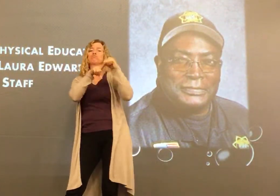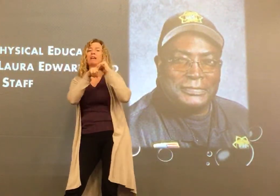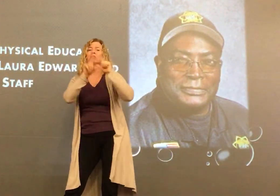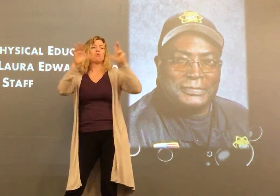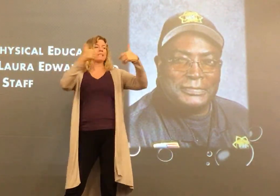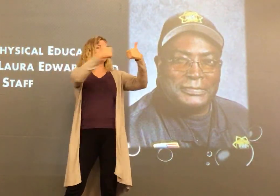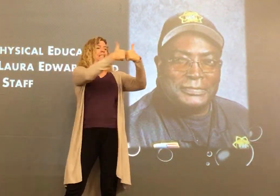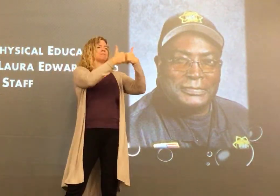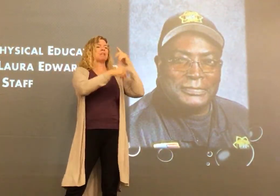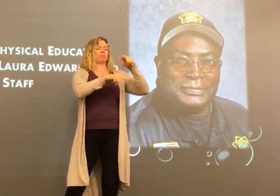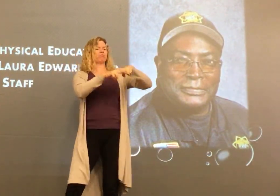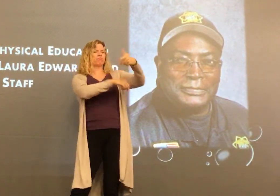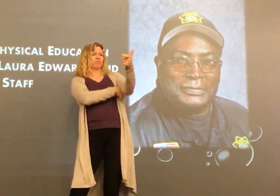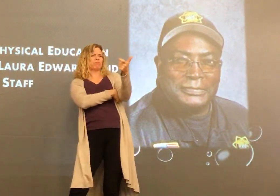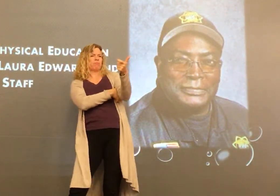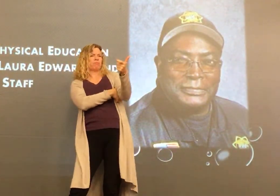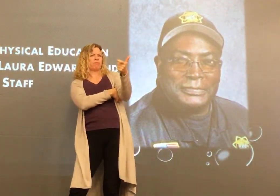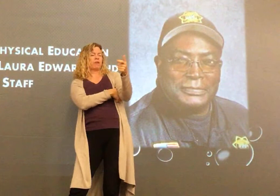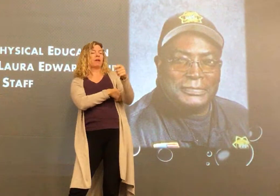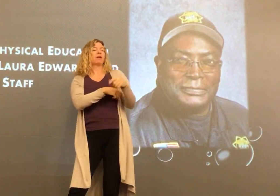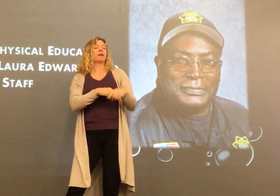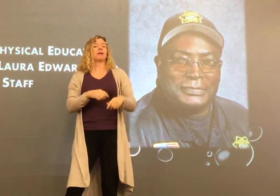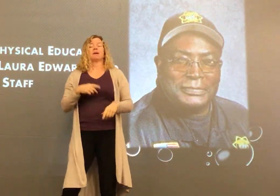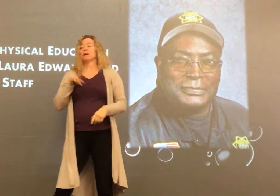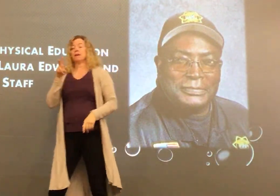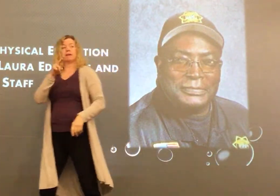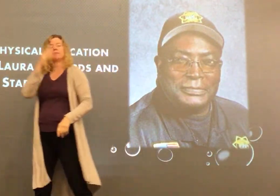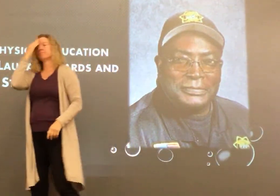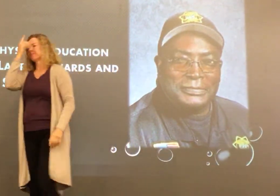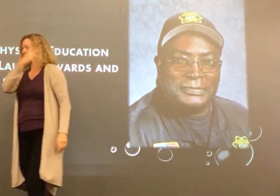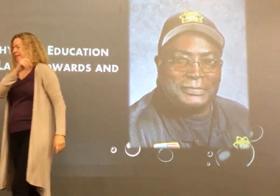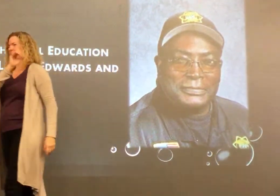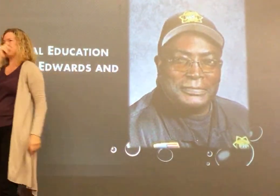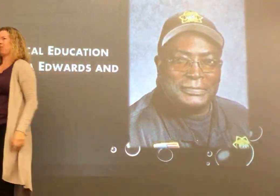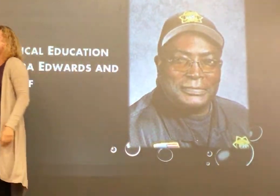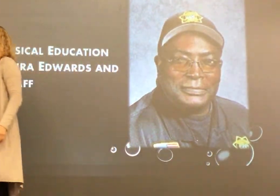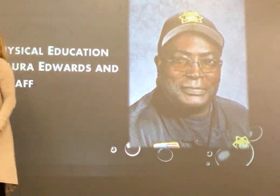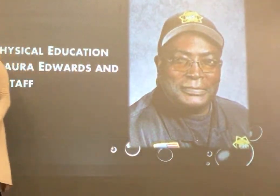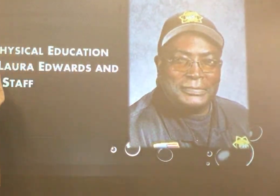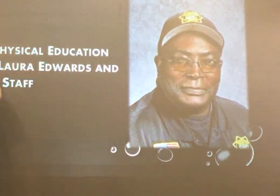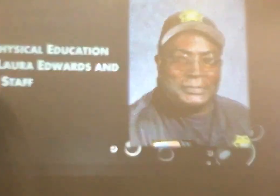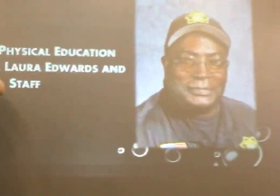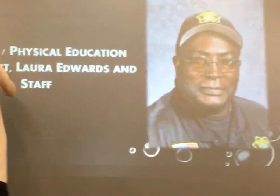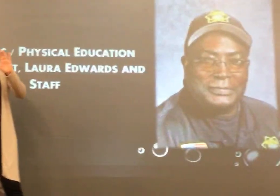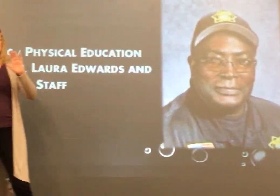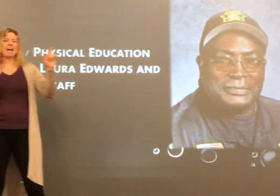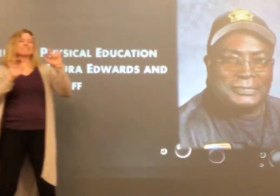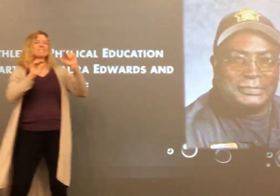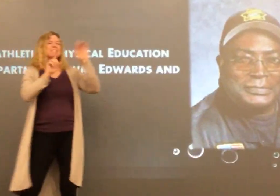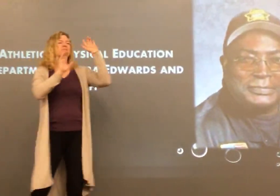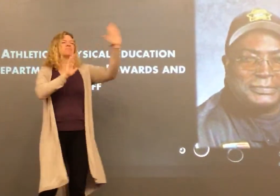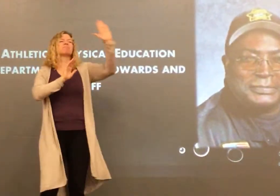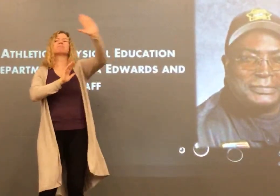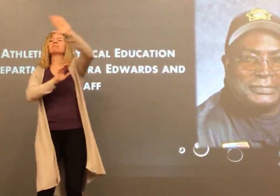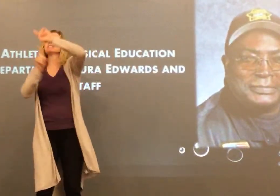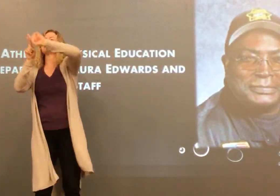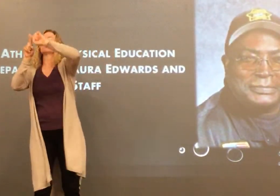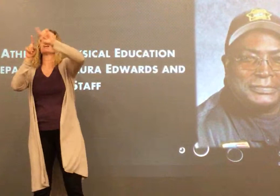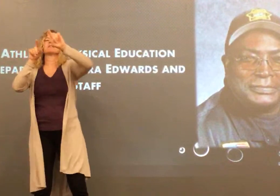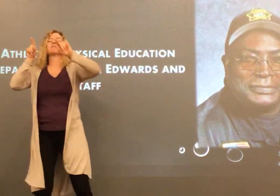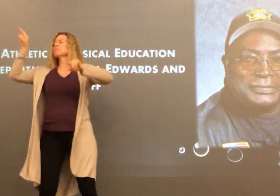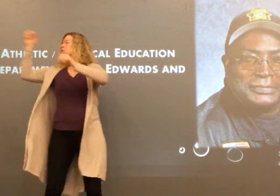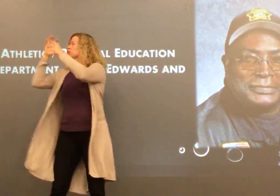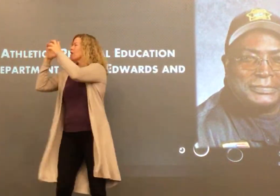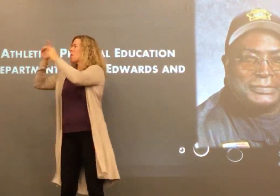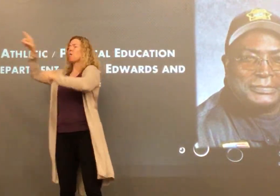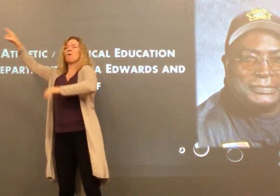where he sat and watched the games or practices. you knew, oh, Don's right over there, guys. We all knew where we